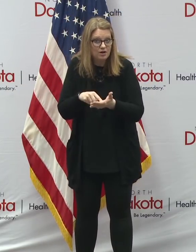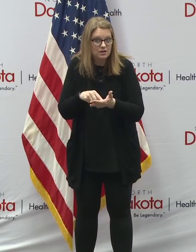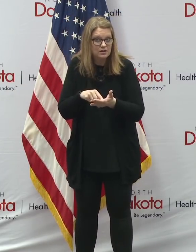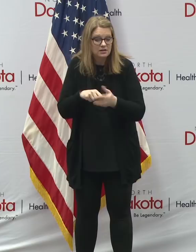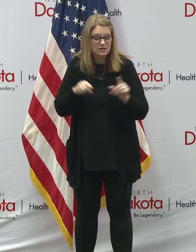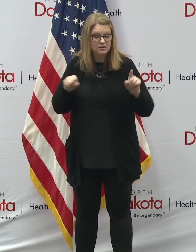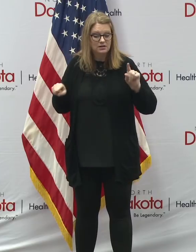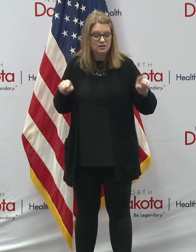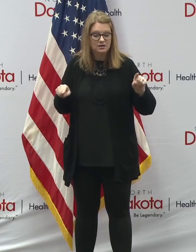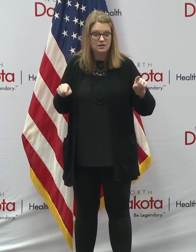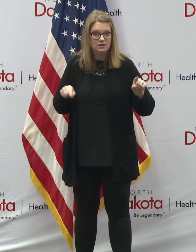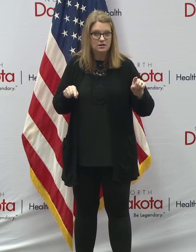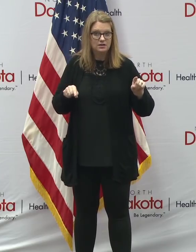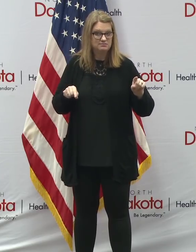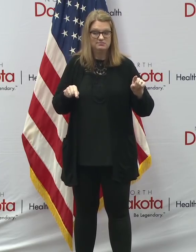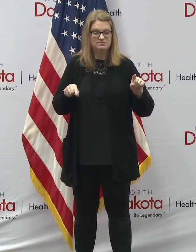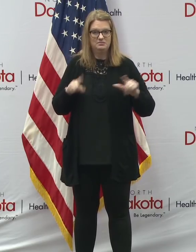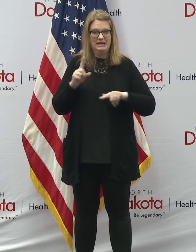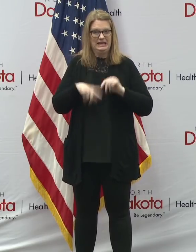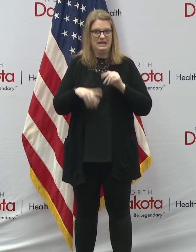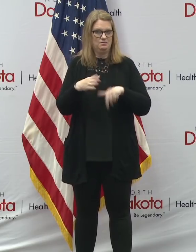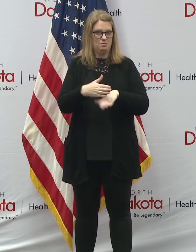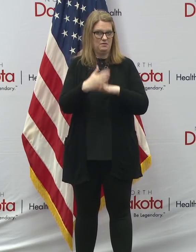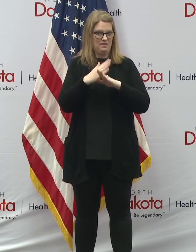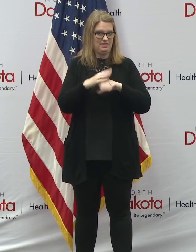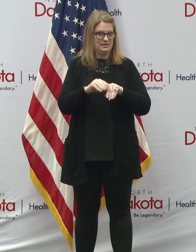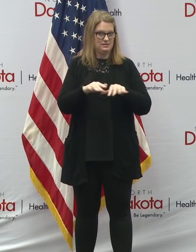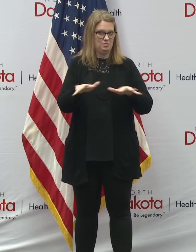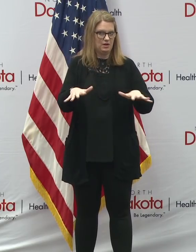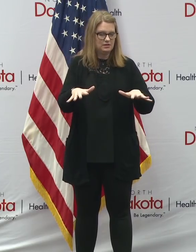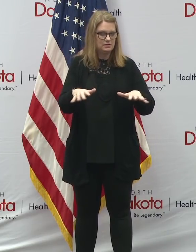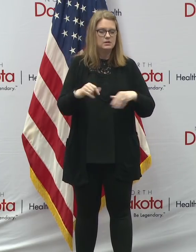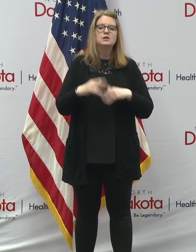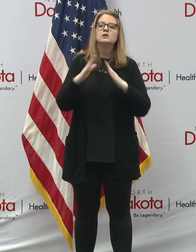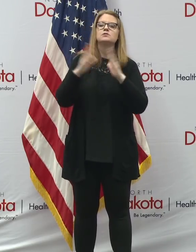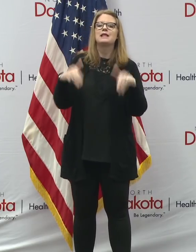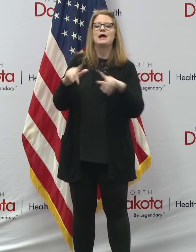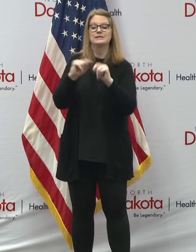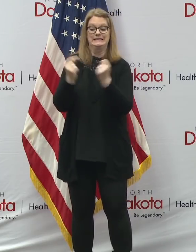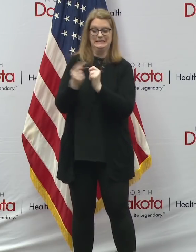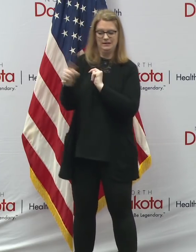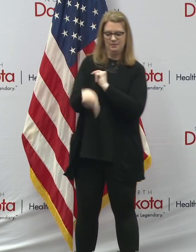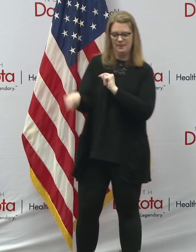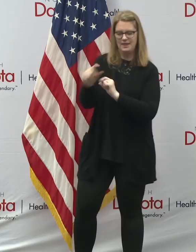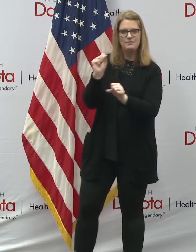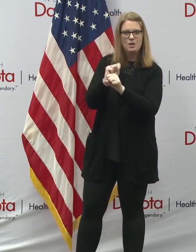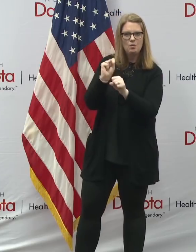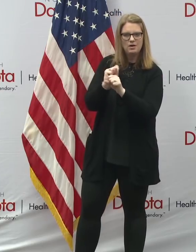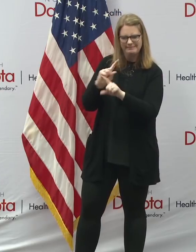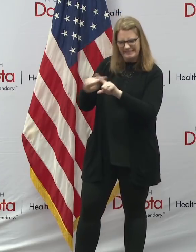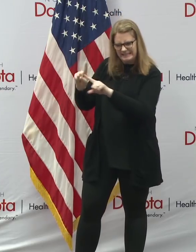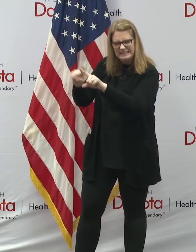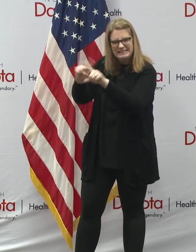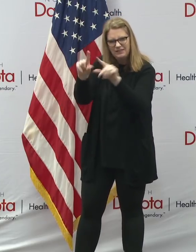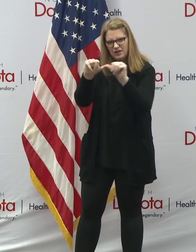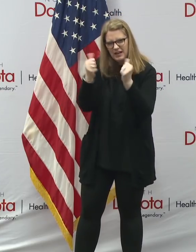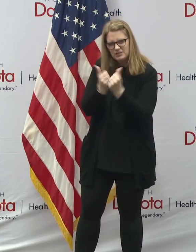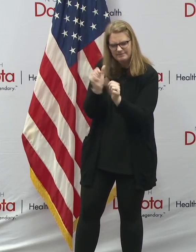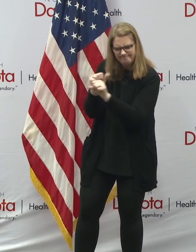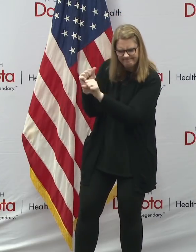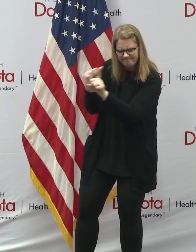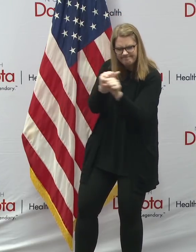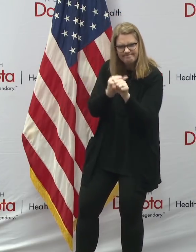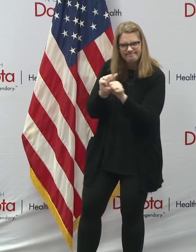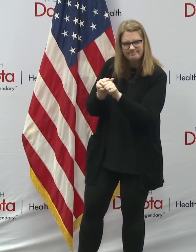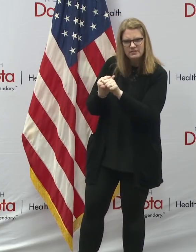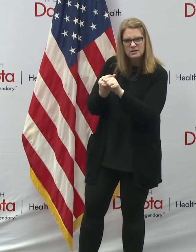to prevent the spread of this virus. So working together, the housing team has been working together to make sure North Dakota has